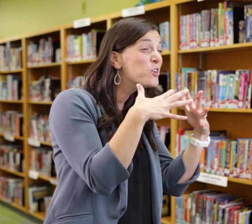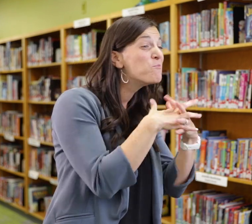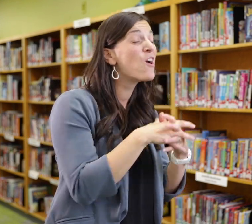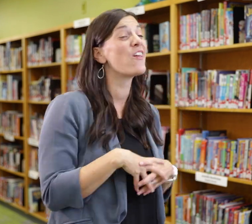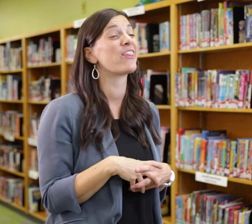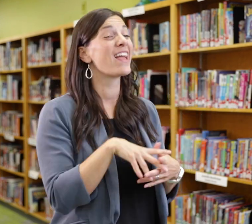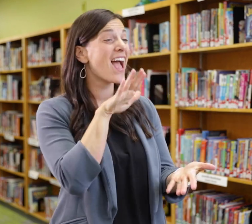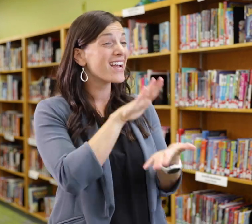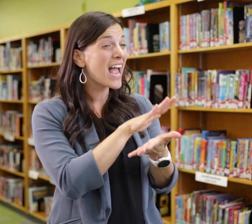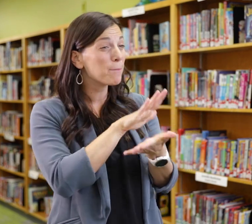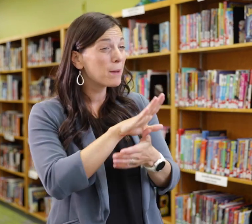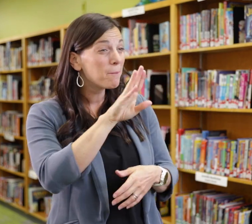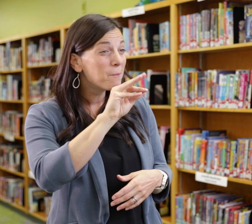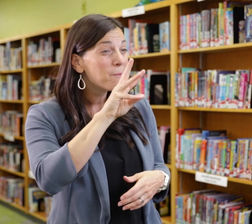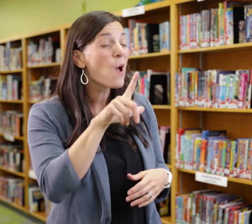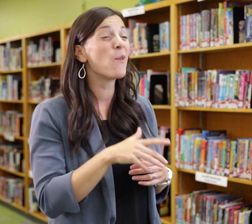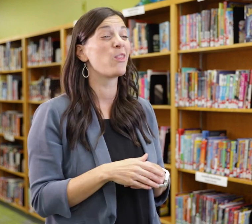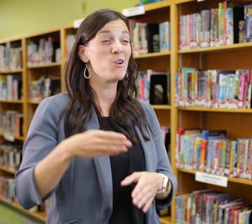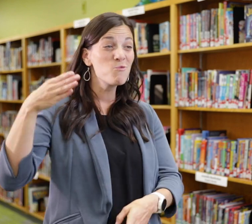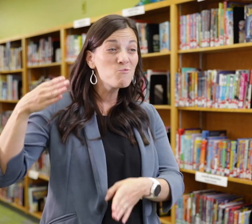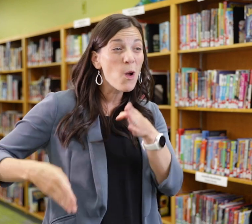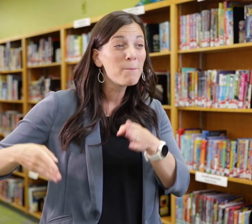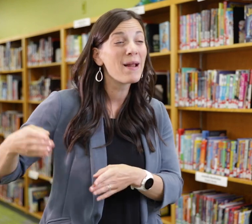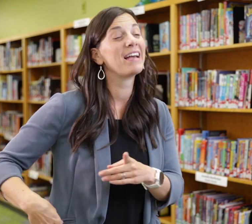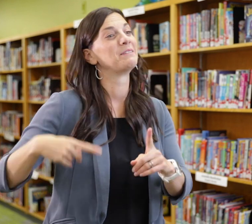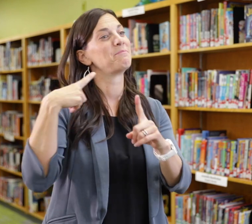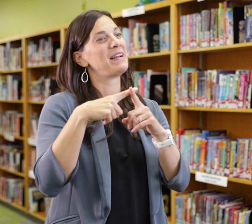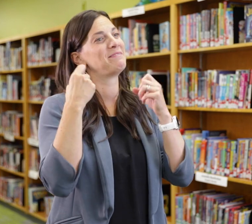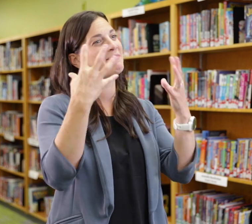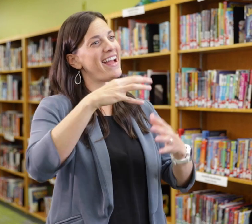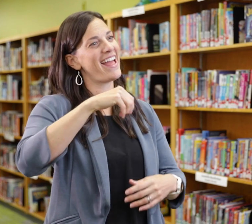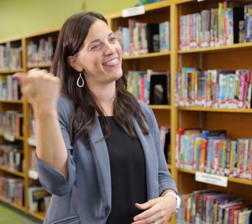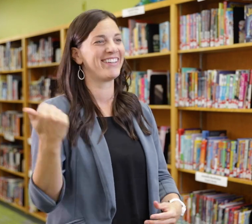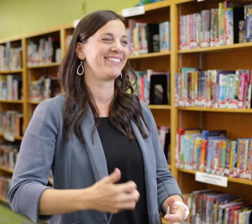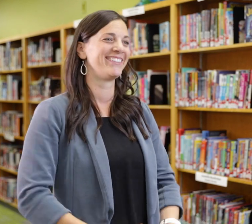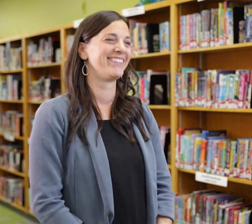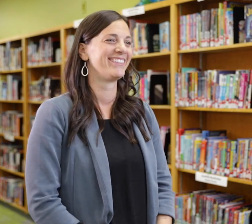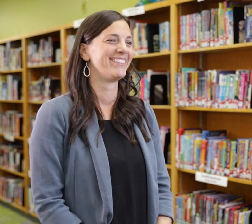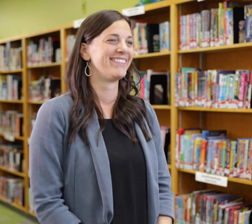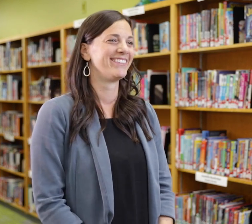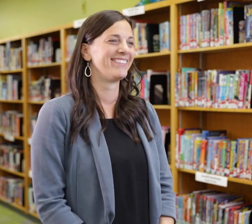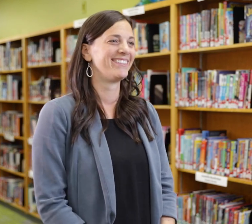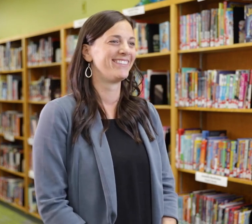For example, we have football, the academic bowl, and robotics, plus many more.